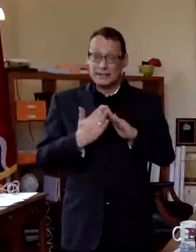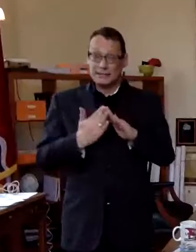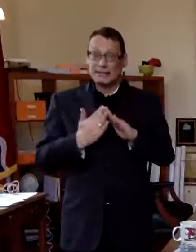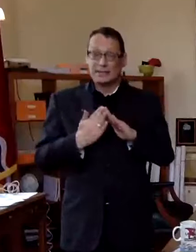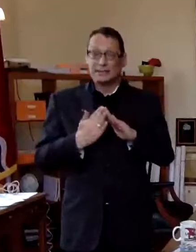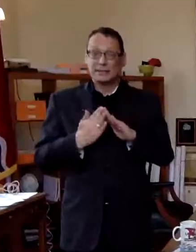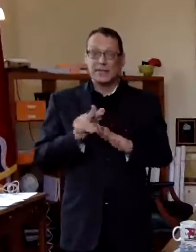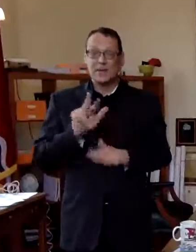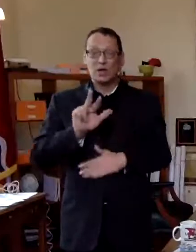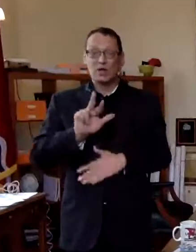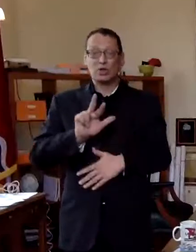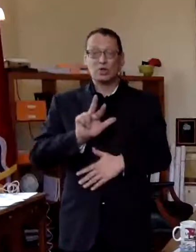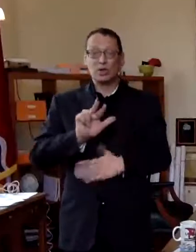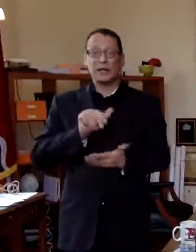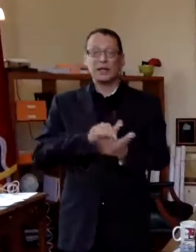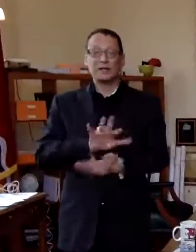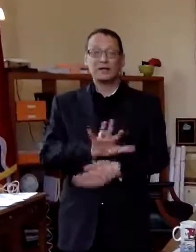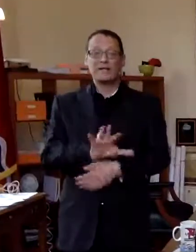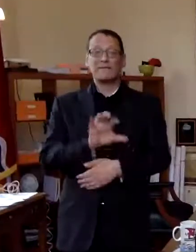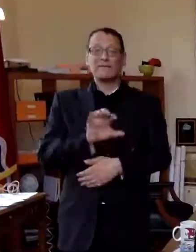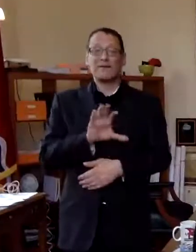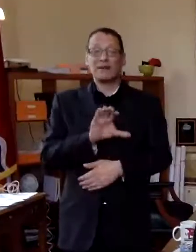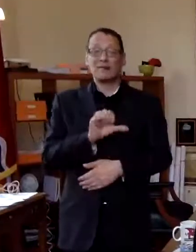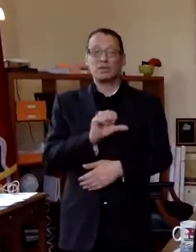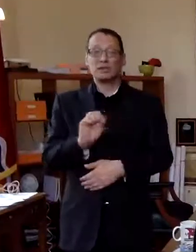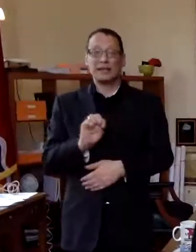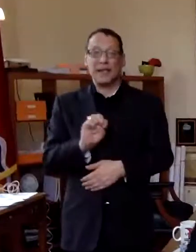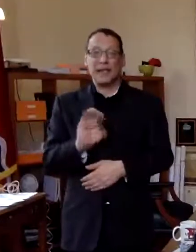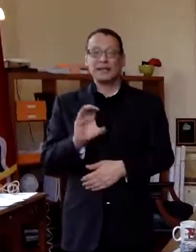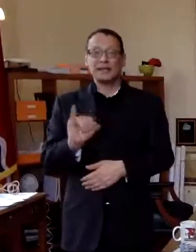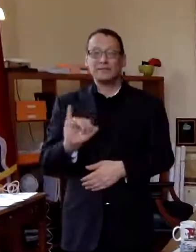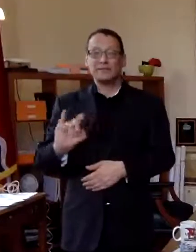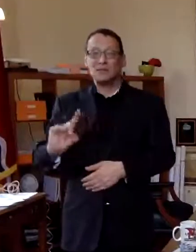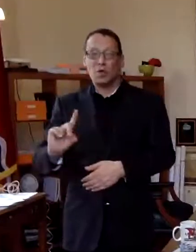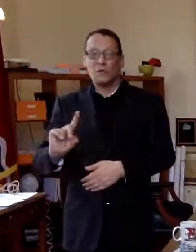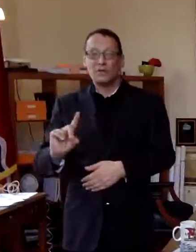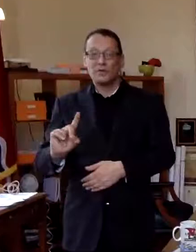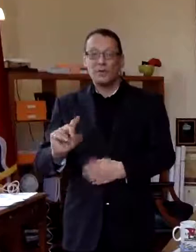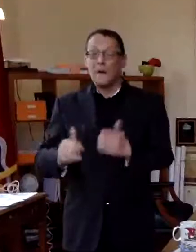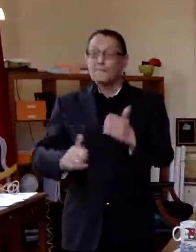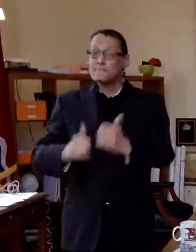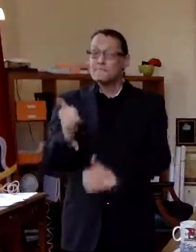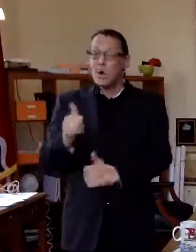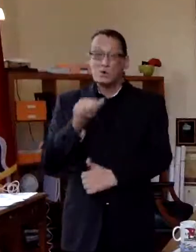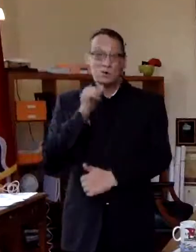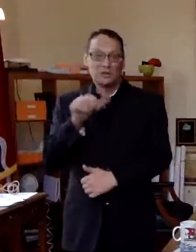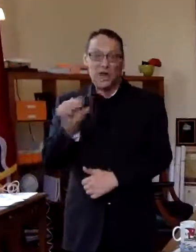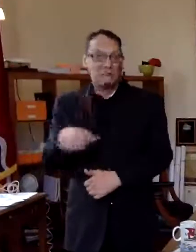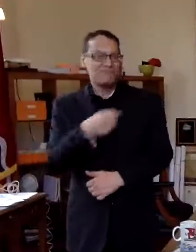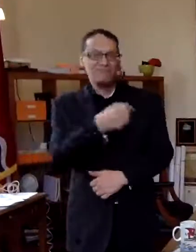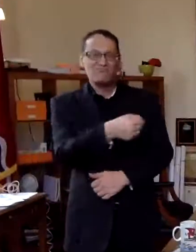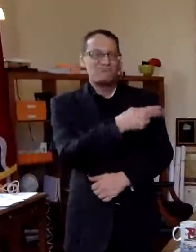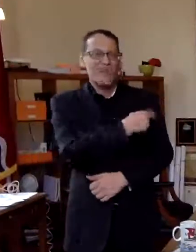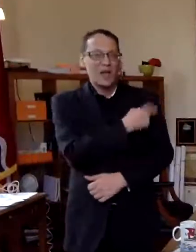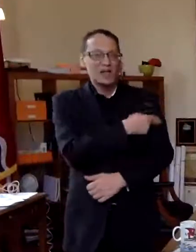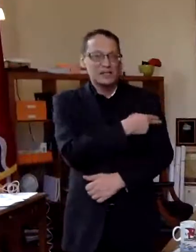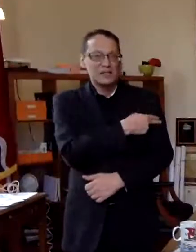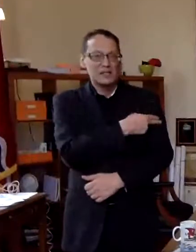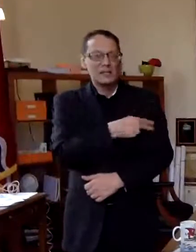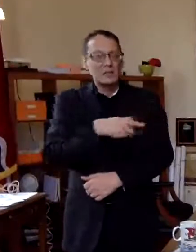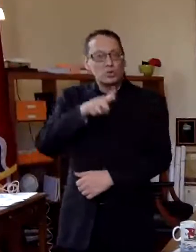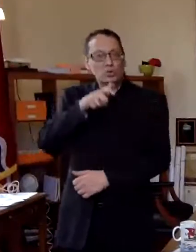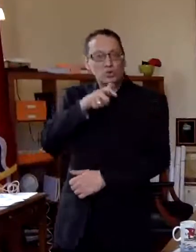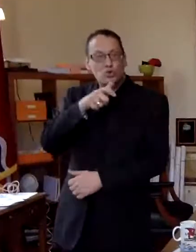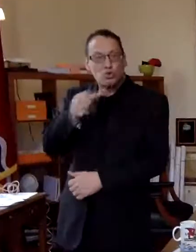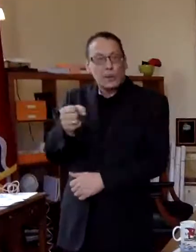3500 cases close to it um many of those cases did not end up being hospitalized the ones who ended